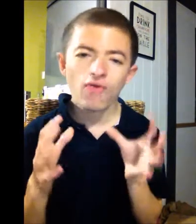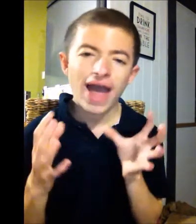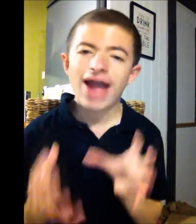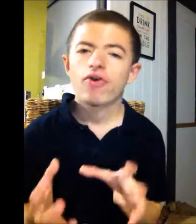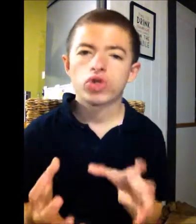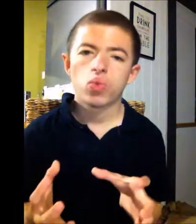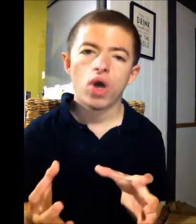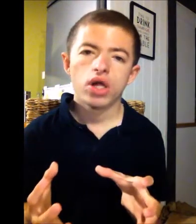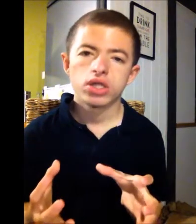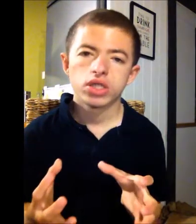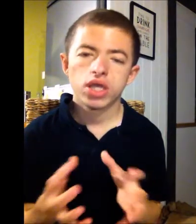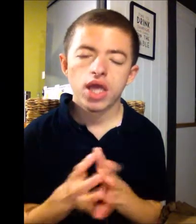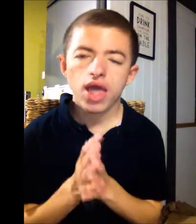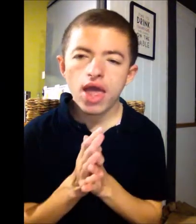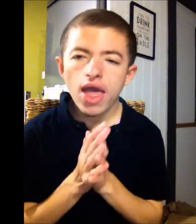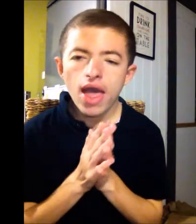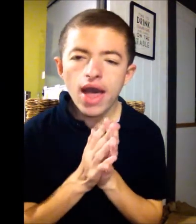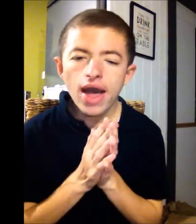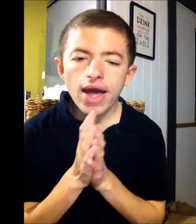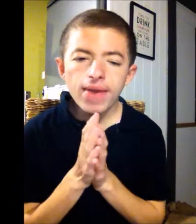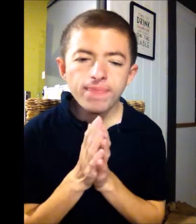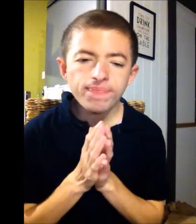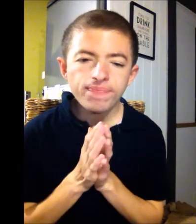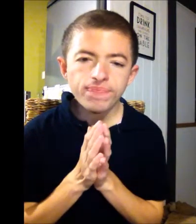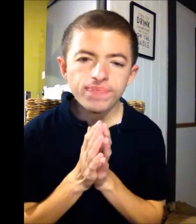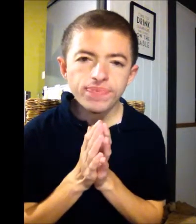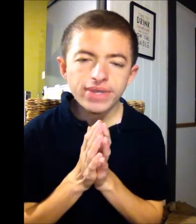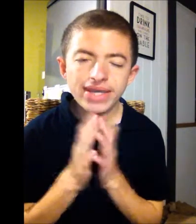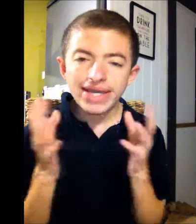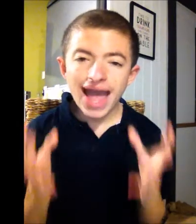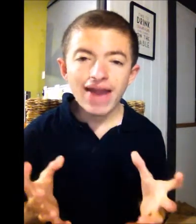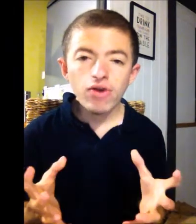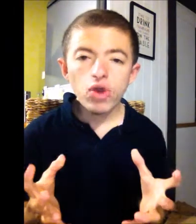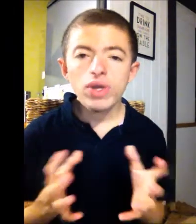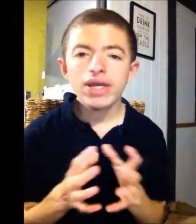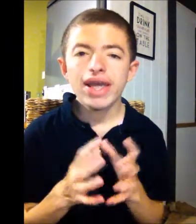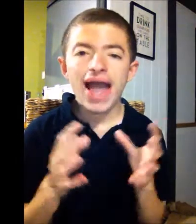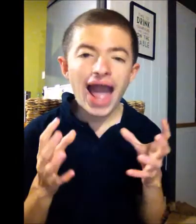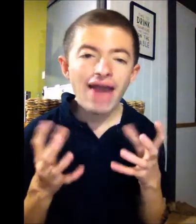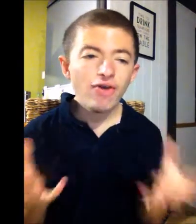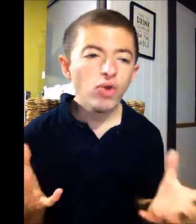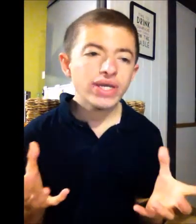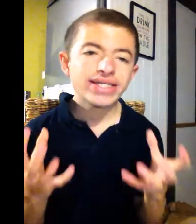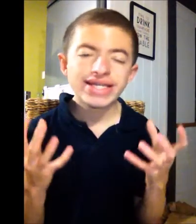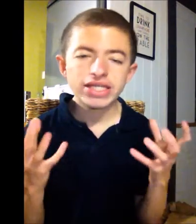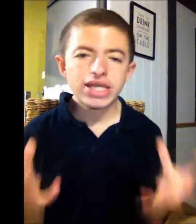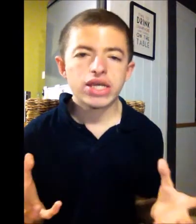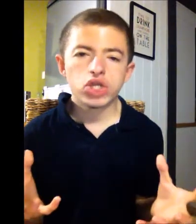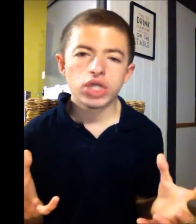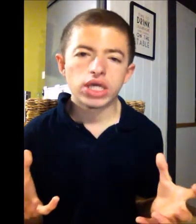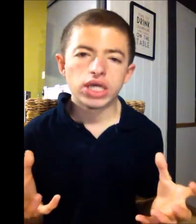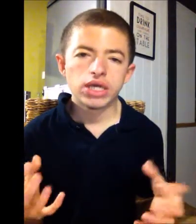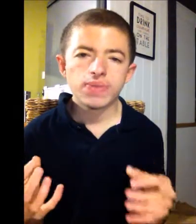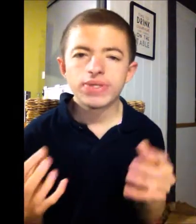of Arrow's world. Um, in Arrow, Arrow is essentially the